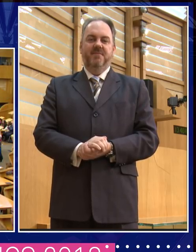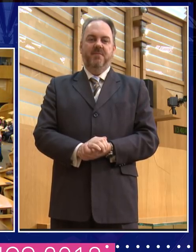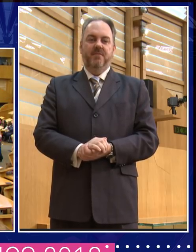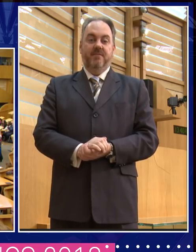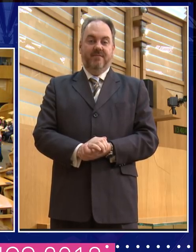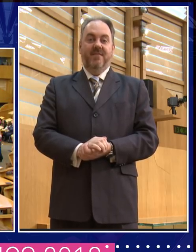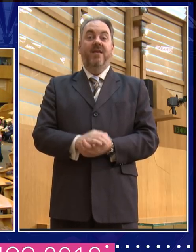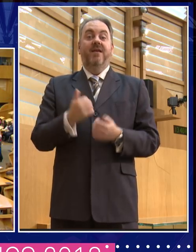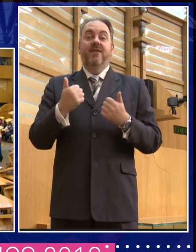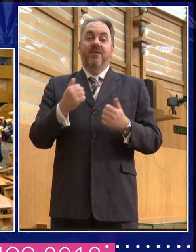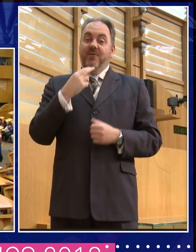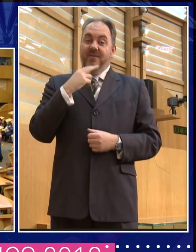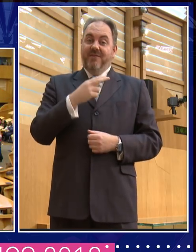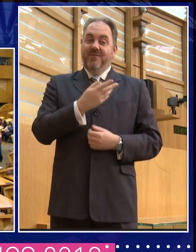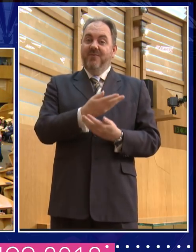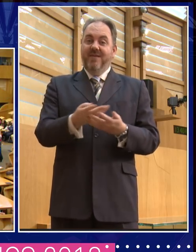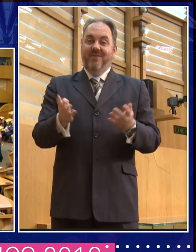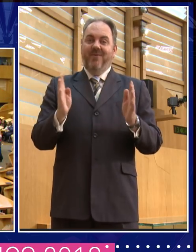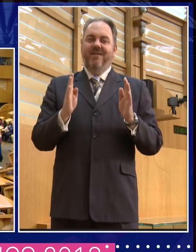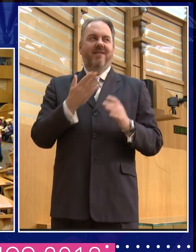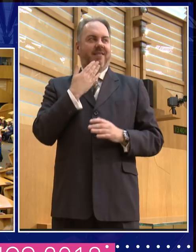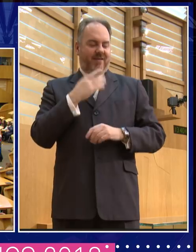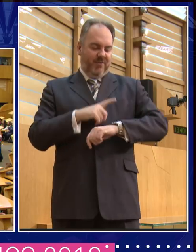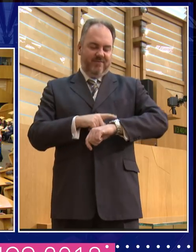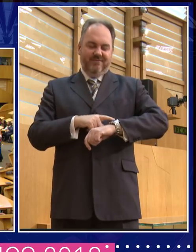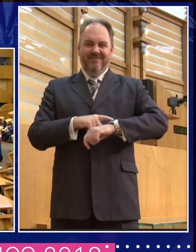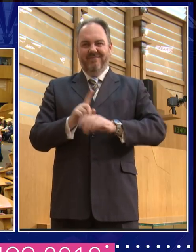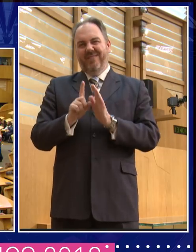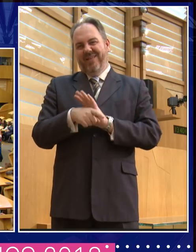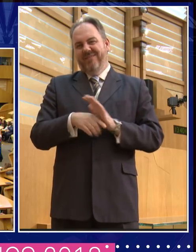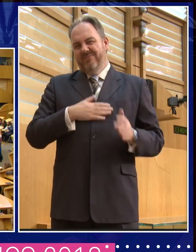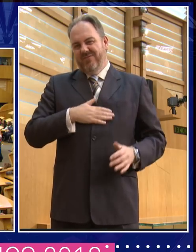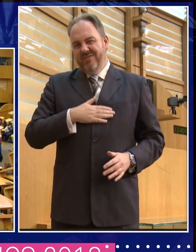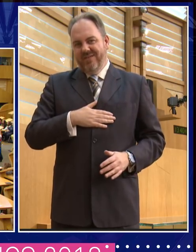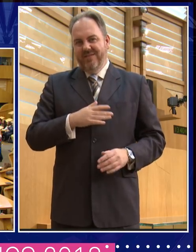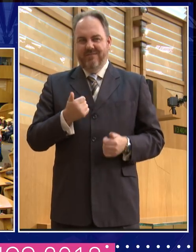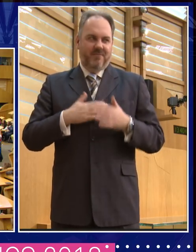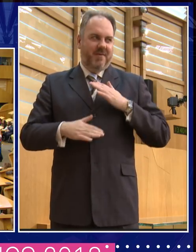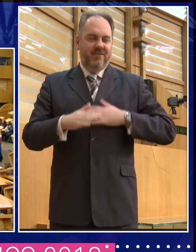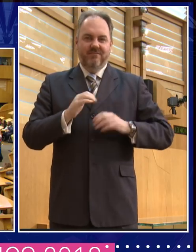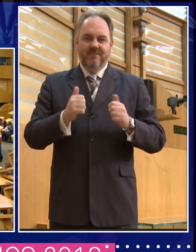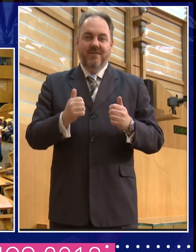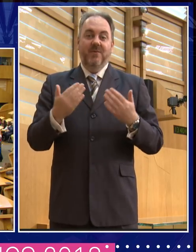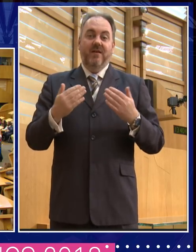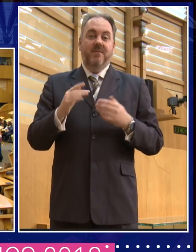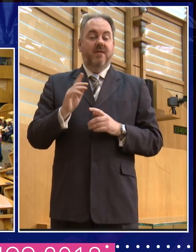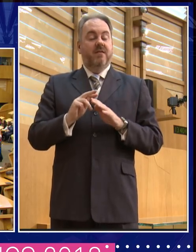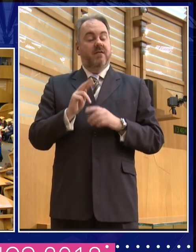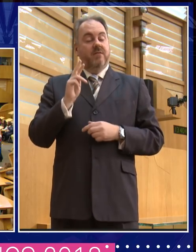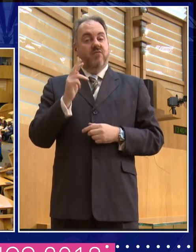Okay, good afternoon everyone. Thank you again for your patience and please welcome our speakers for this afternoon, Professor Mary Beard and the Signed Officer